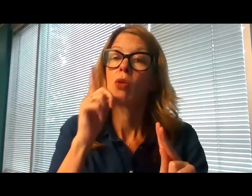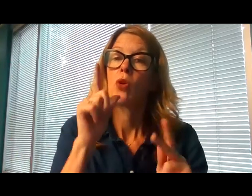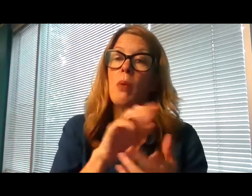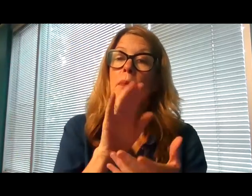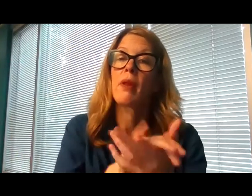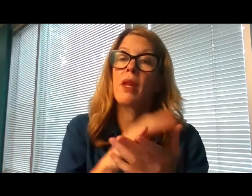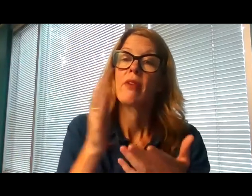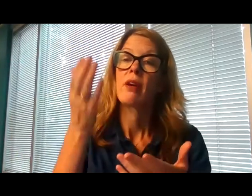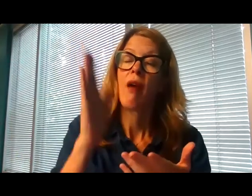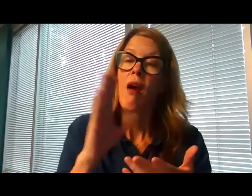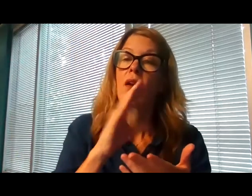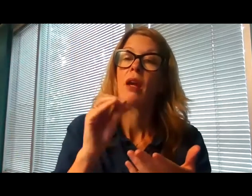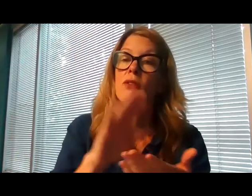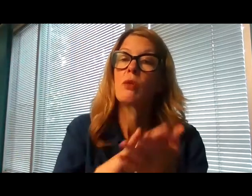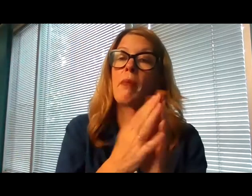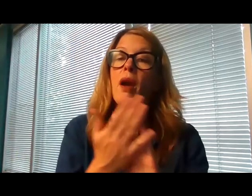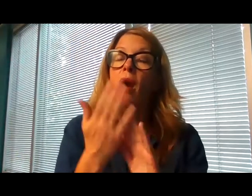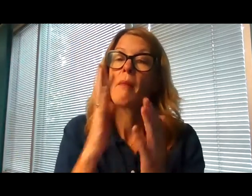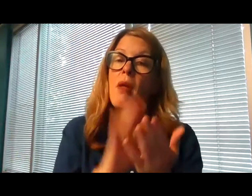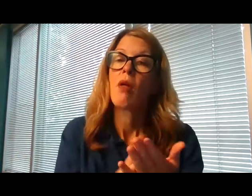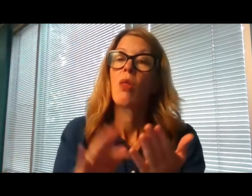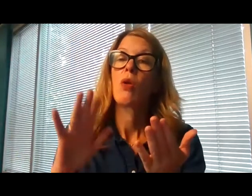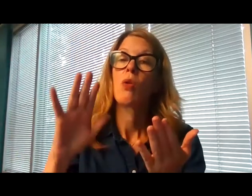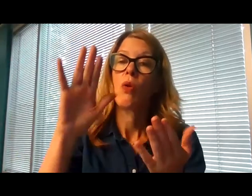glory of thy people Israel.